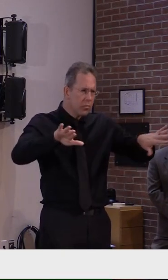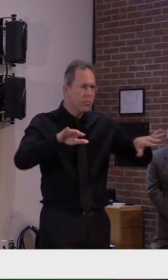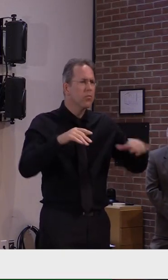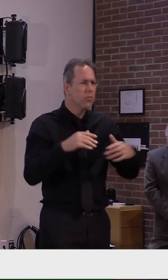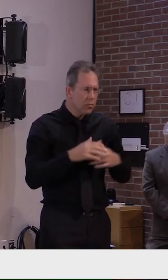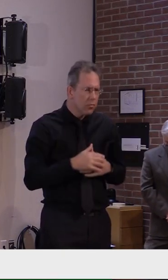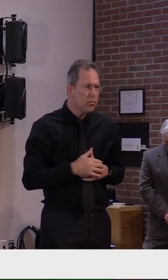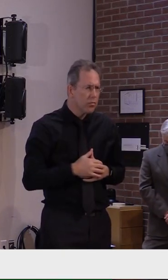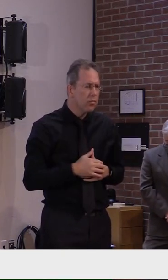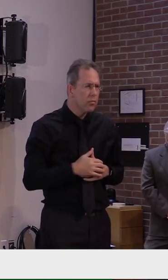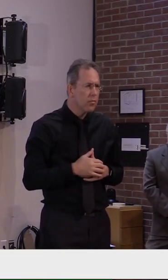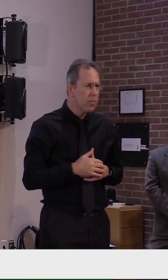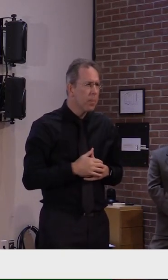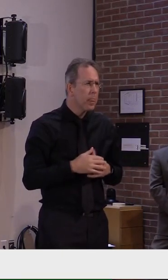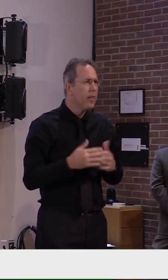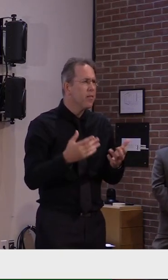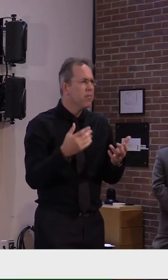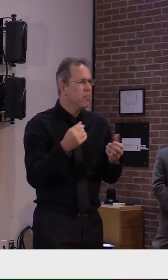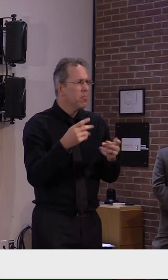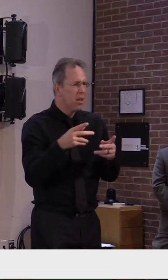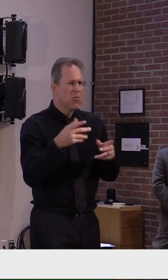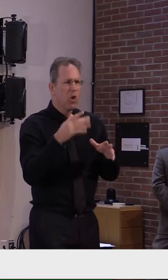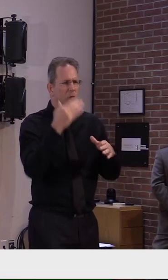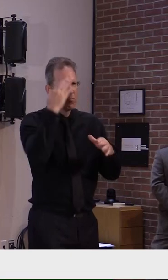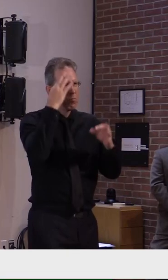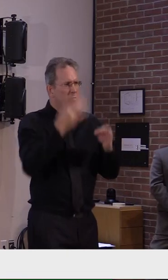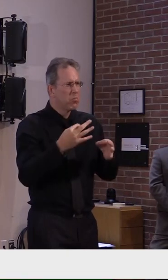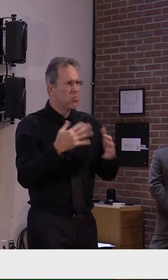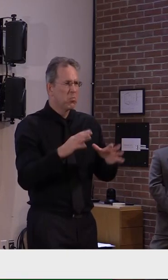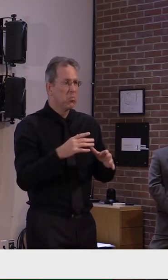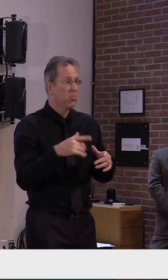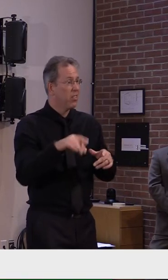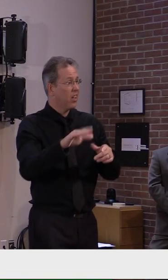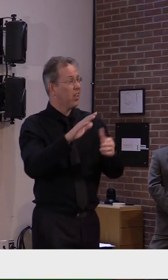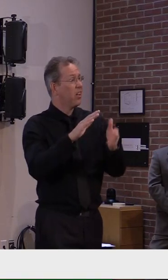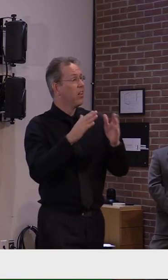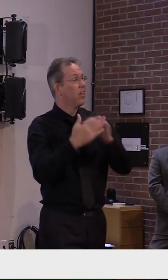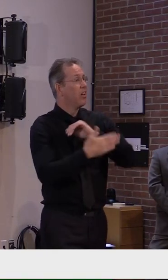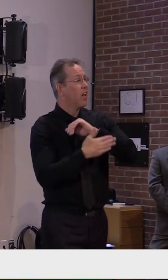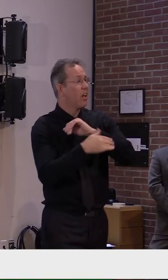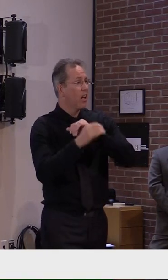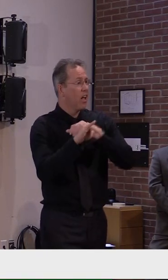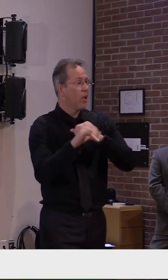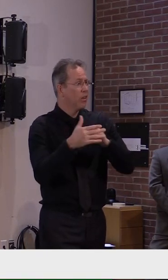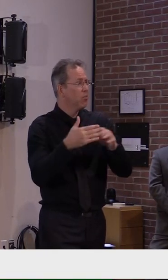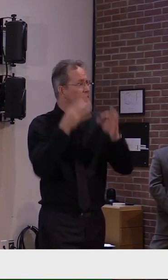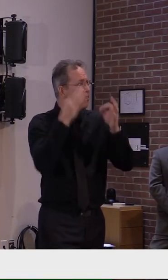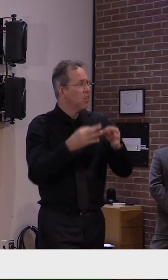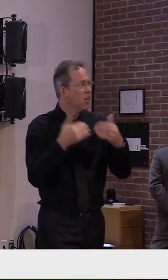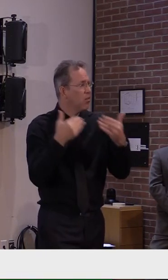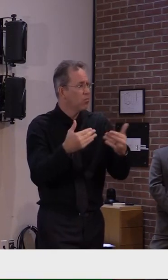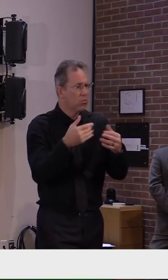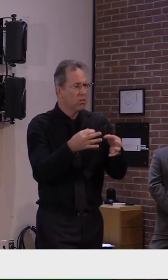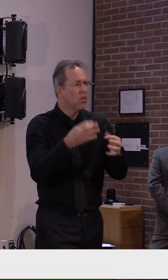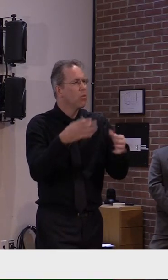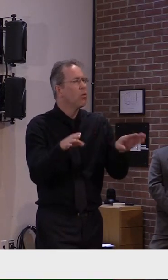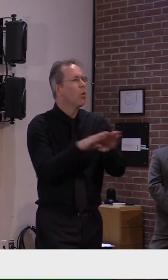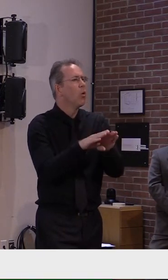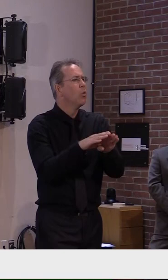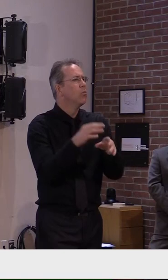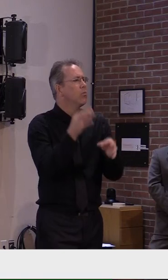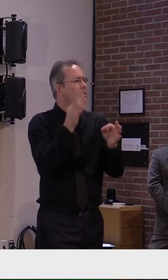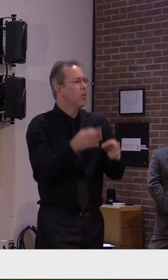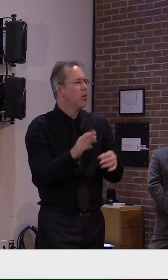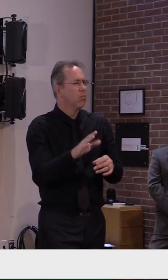accomplish do that remotely. They made that decision very consciously and acutely because they knew what they were dealing